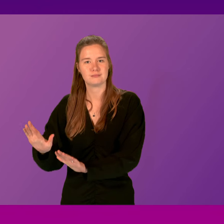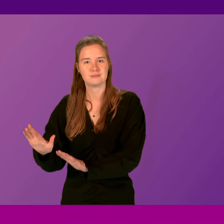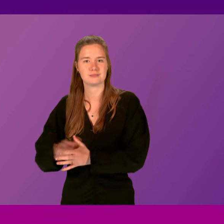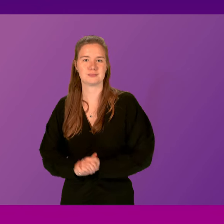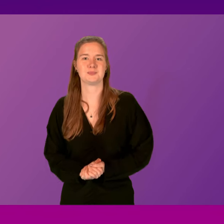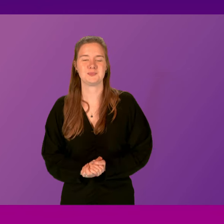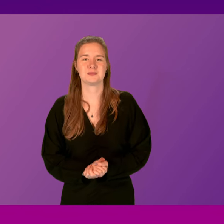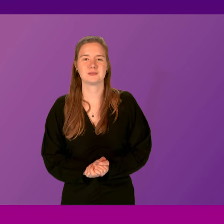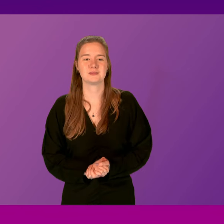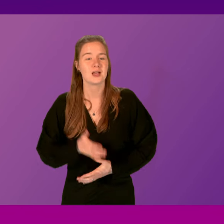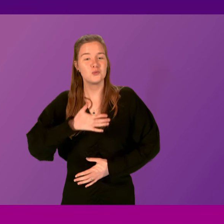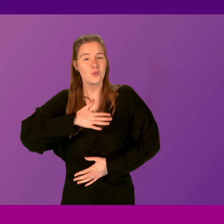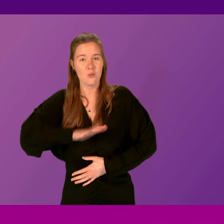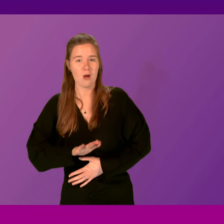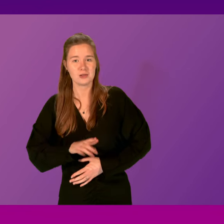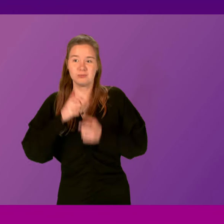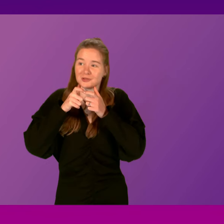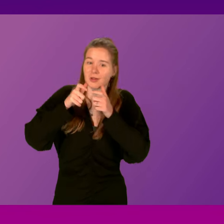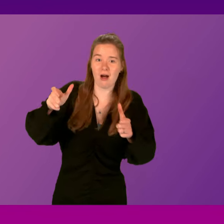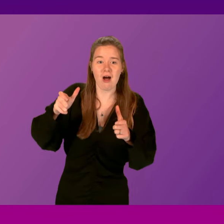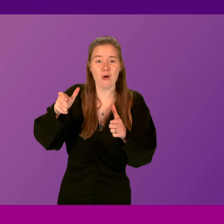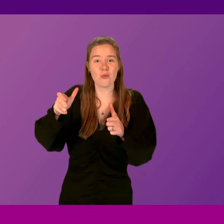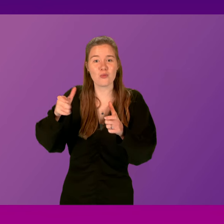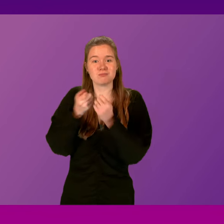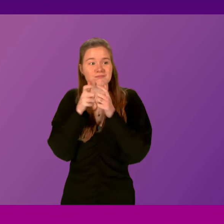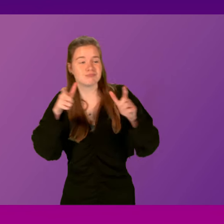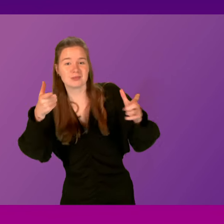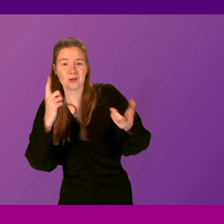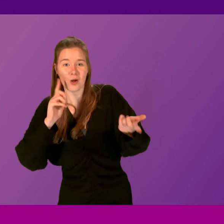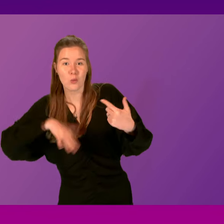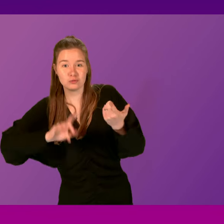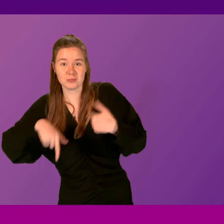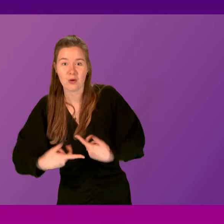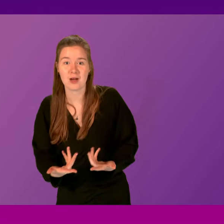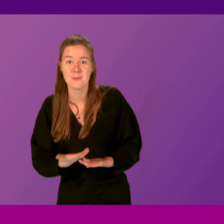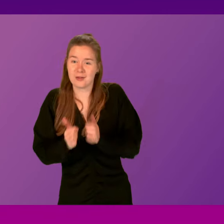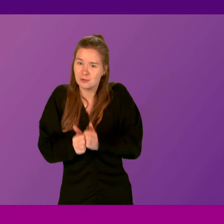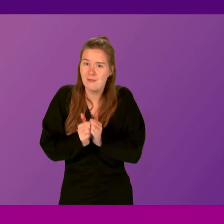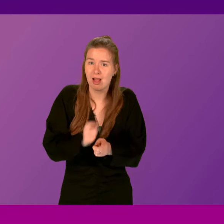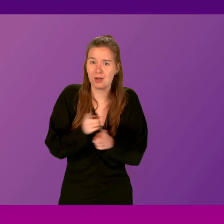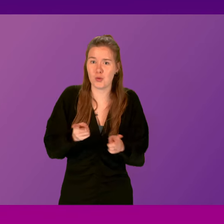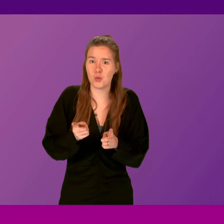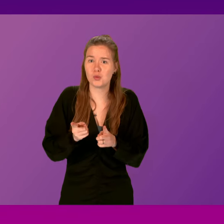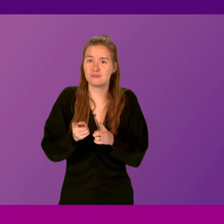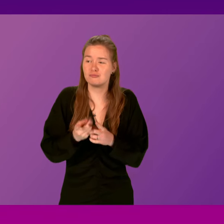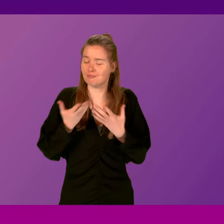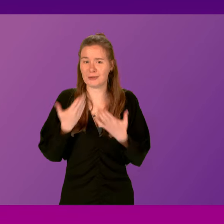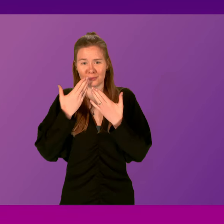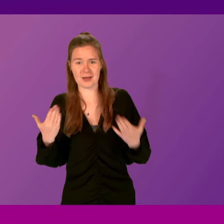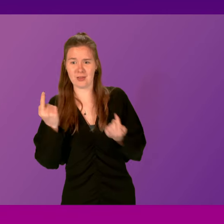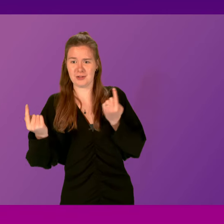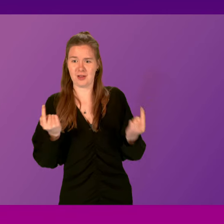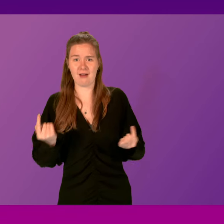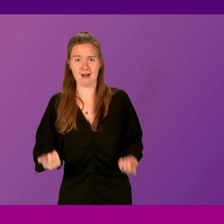Members, I do not want to be shouting into a void. And I would be grateful that you carry yourselves with courtesy